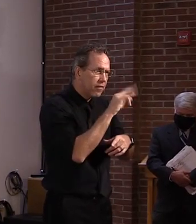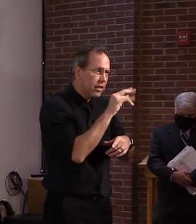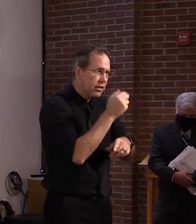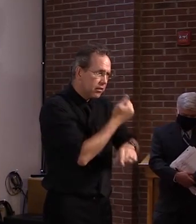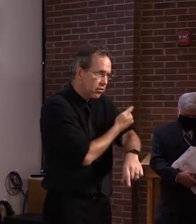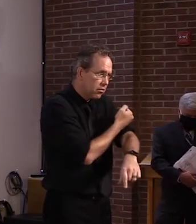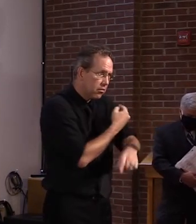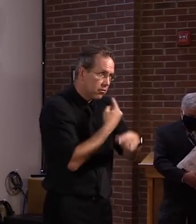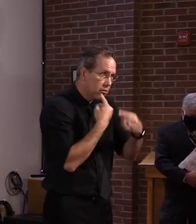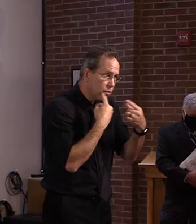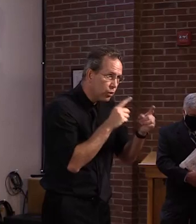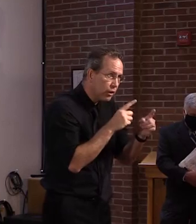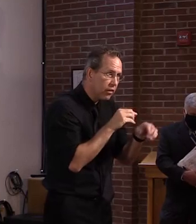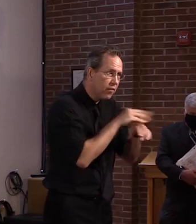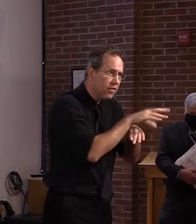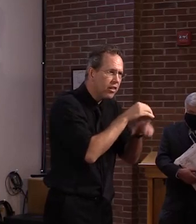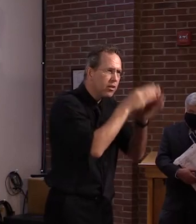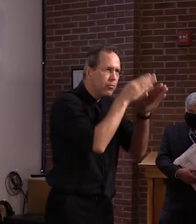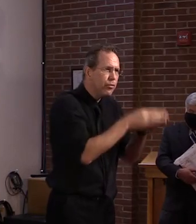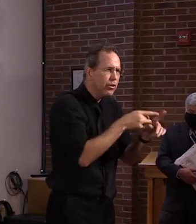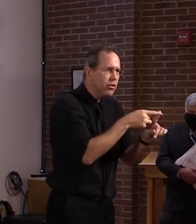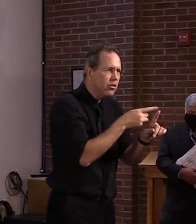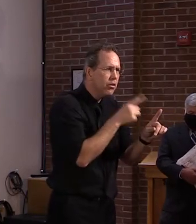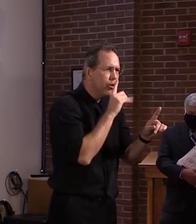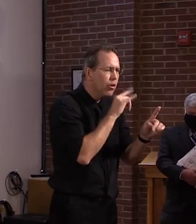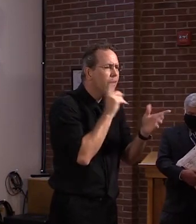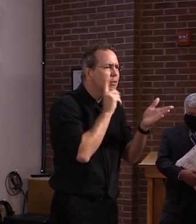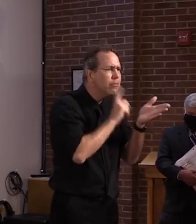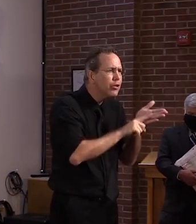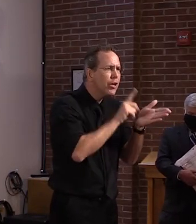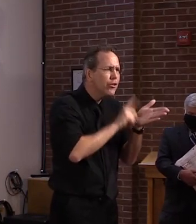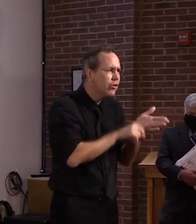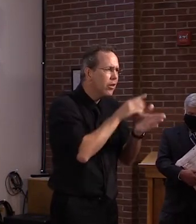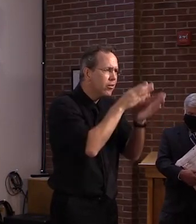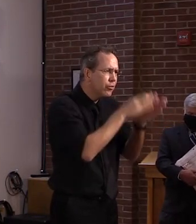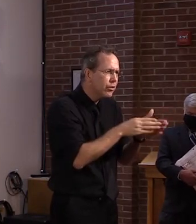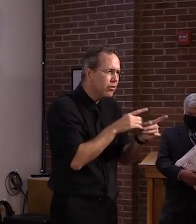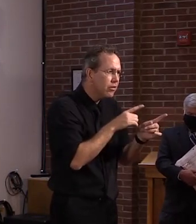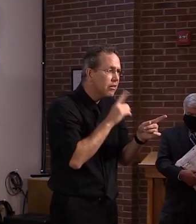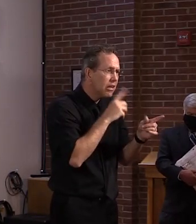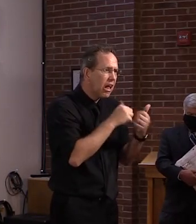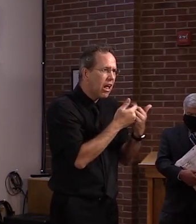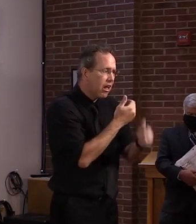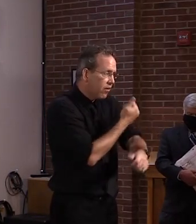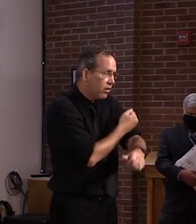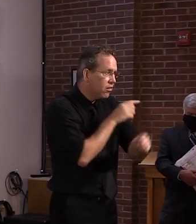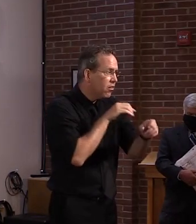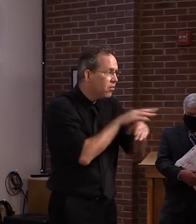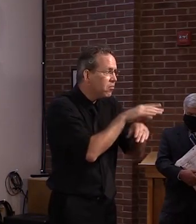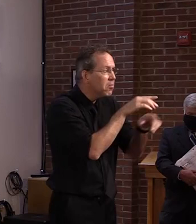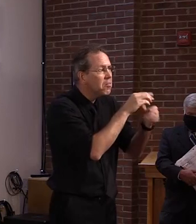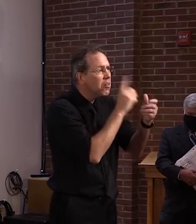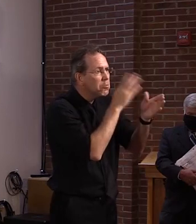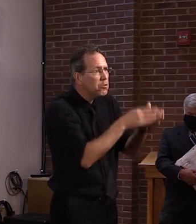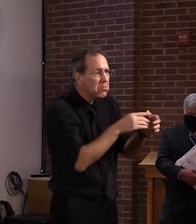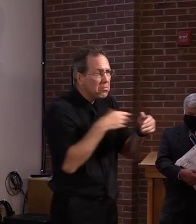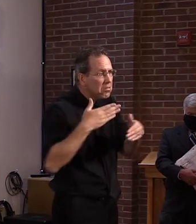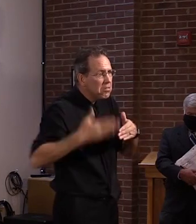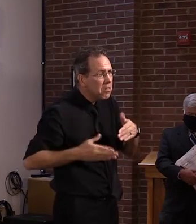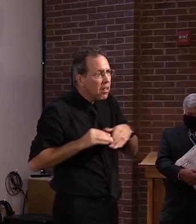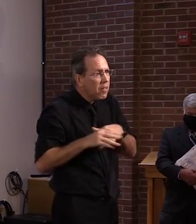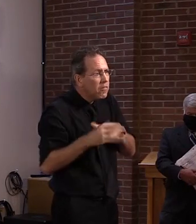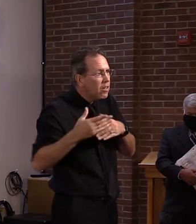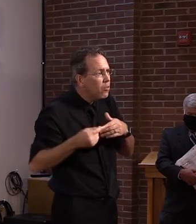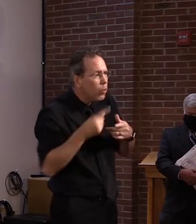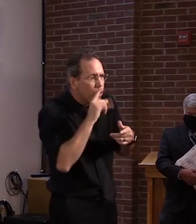any beneficial effect will be evident. But also, hopefully there be a sense of any adverse effects that would be